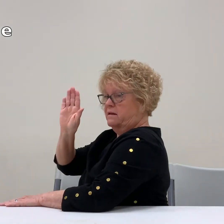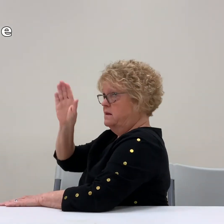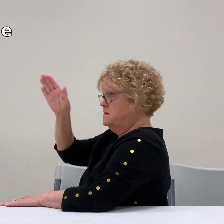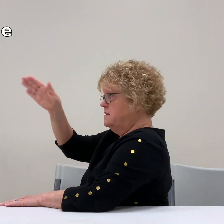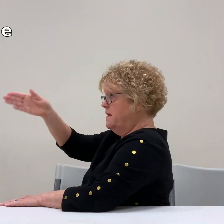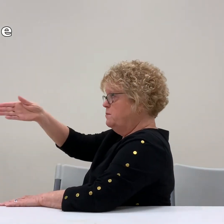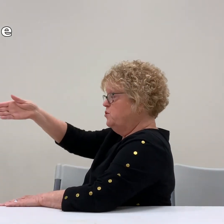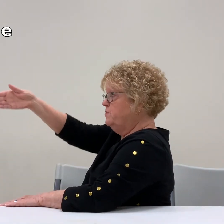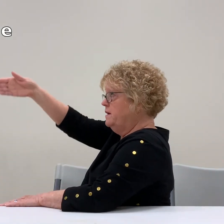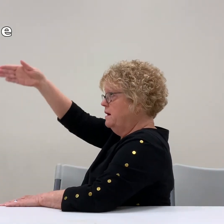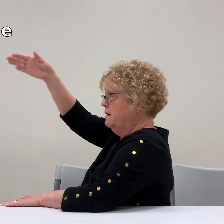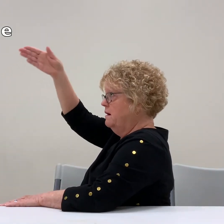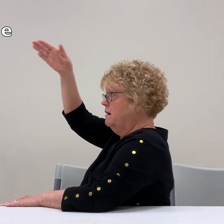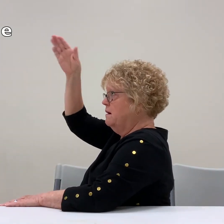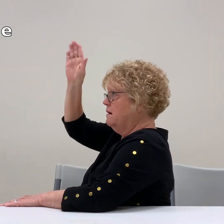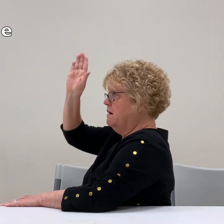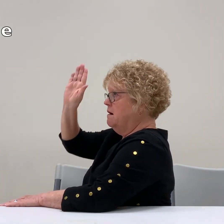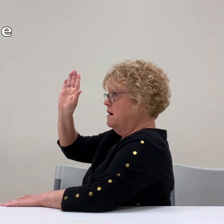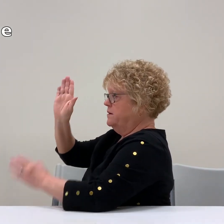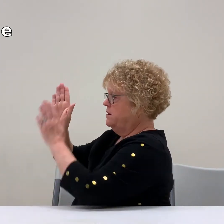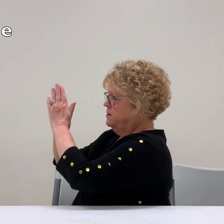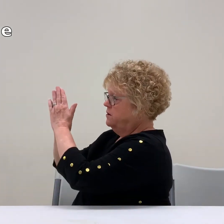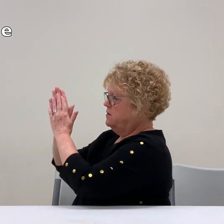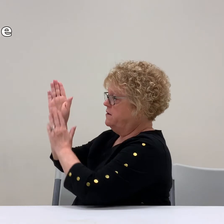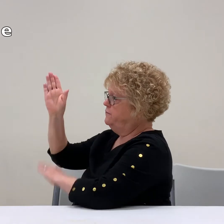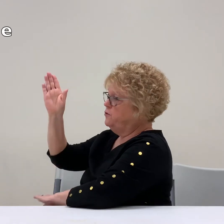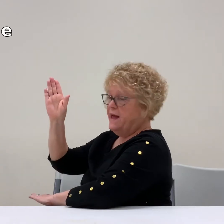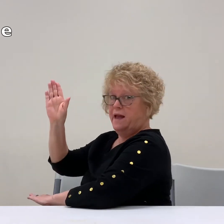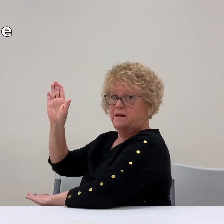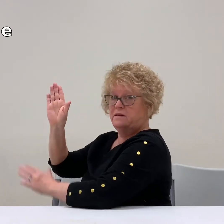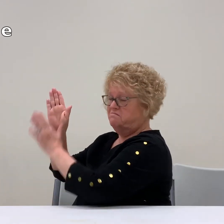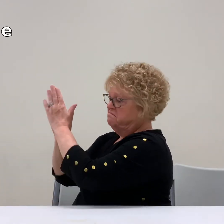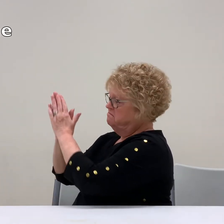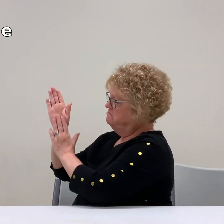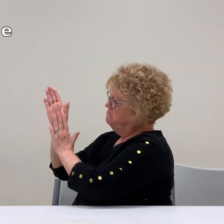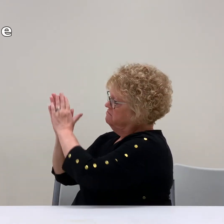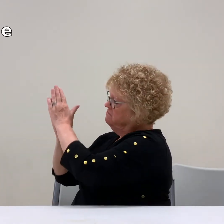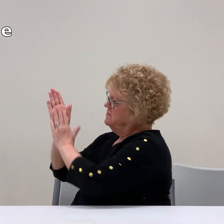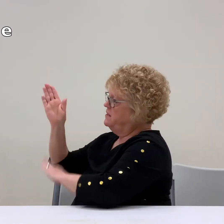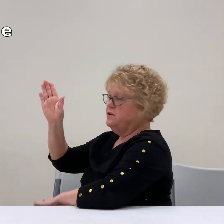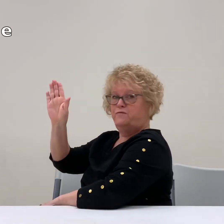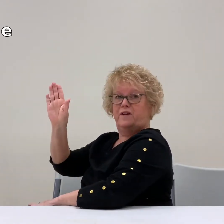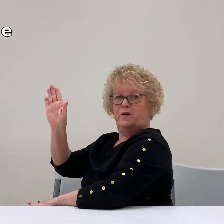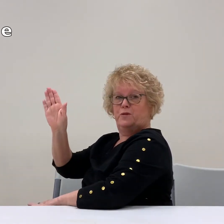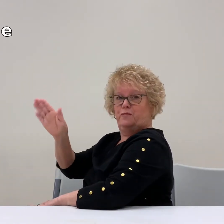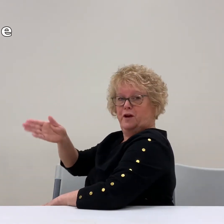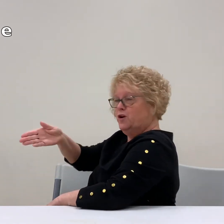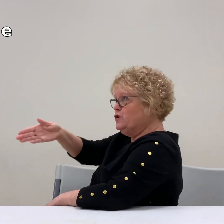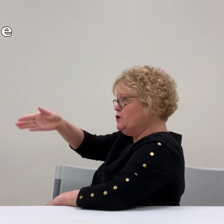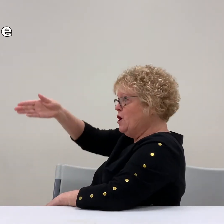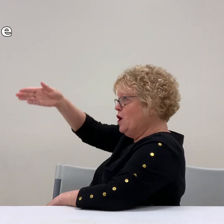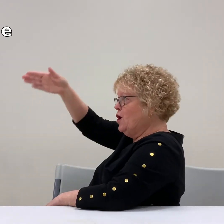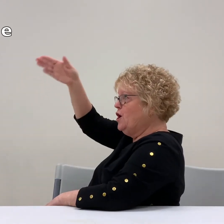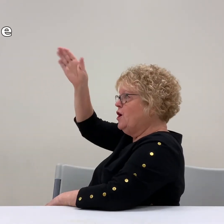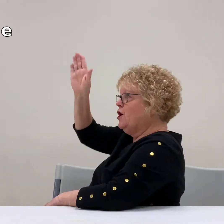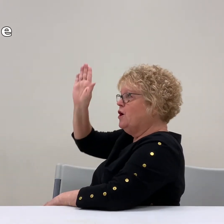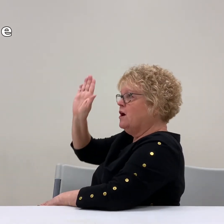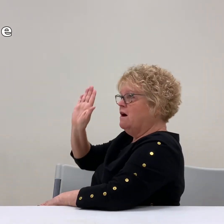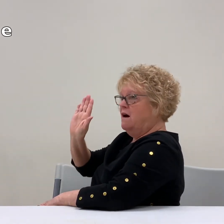Can you see that movement? God. Got a full hand. Nothing funny with your fingers. God.